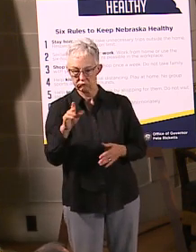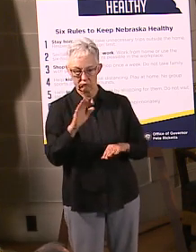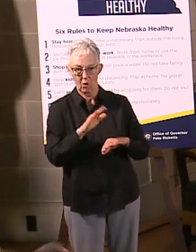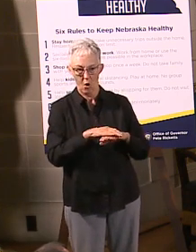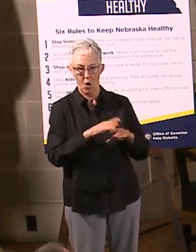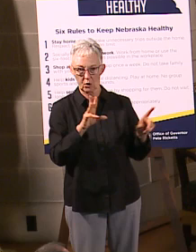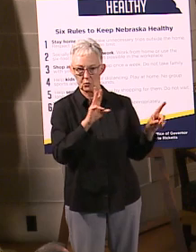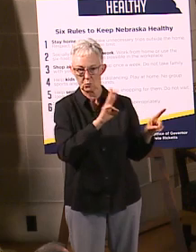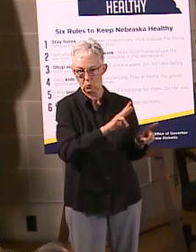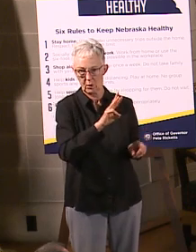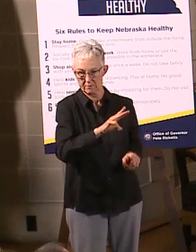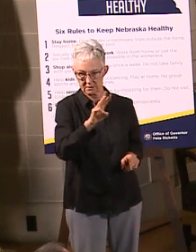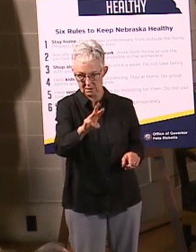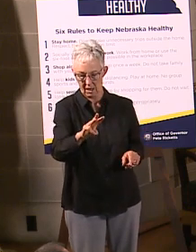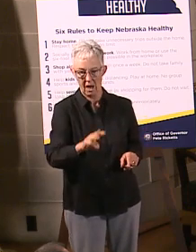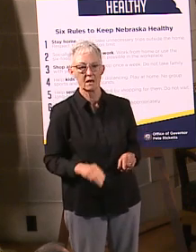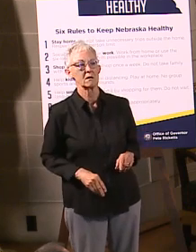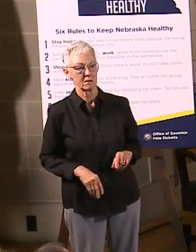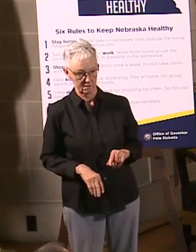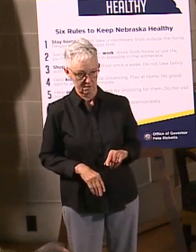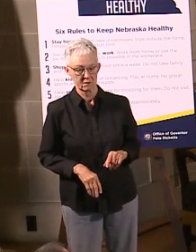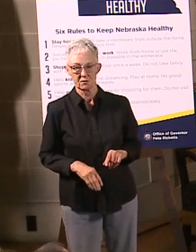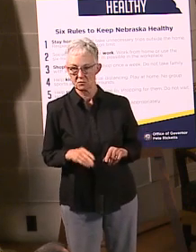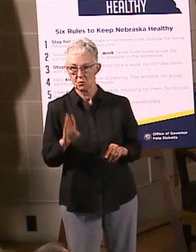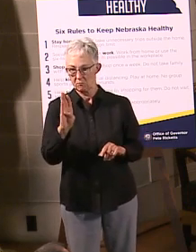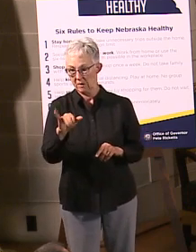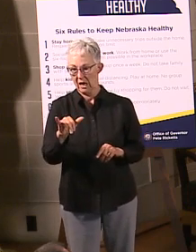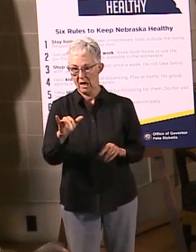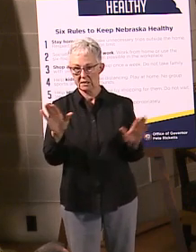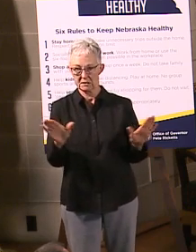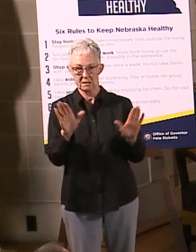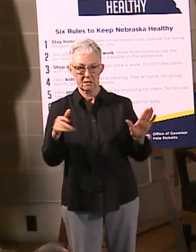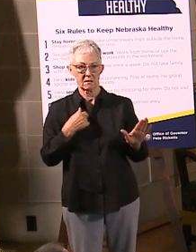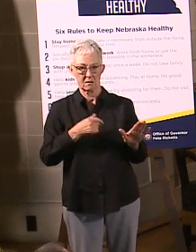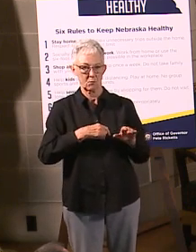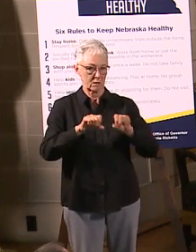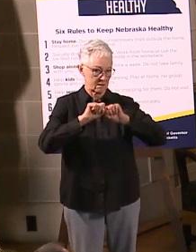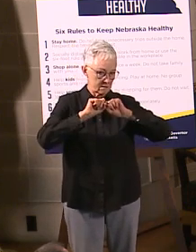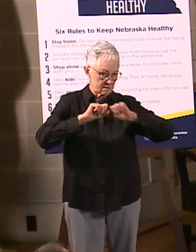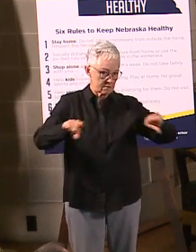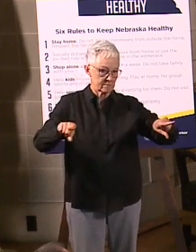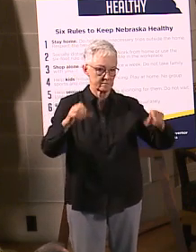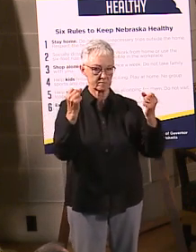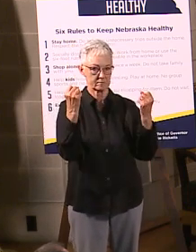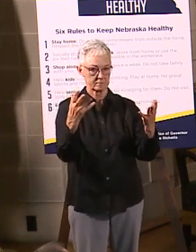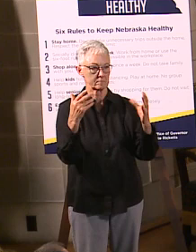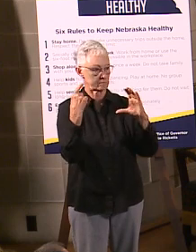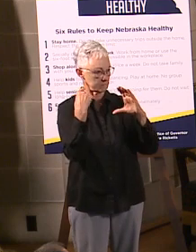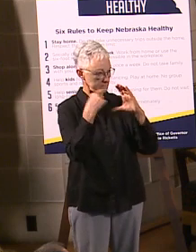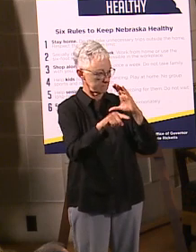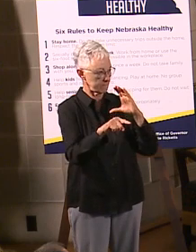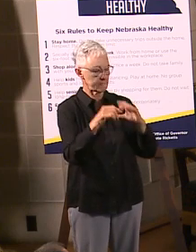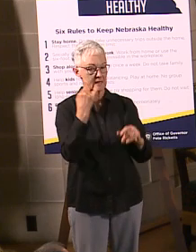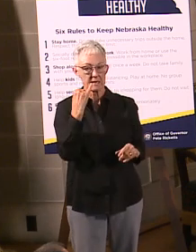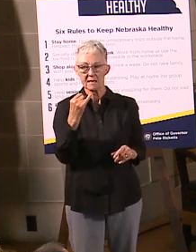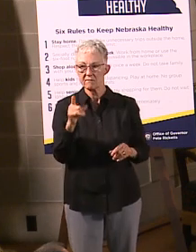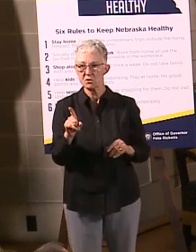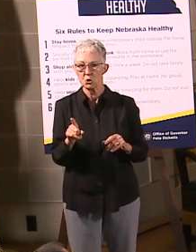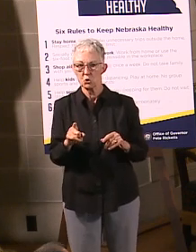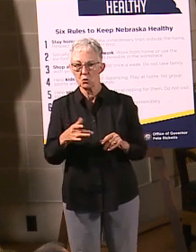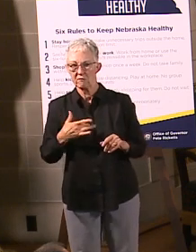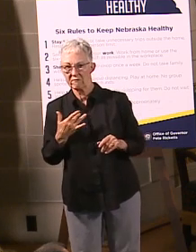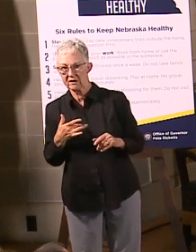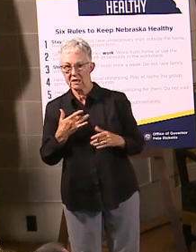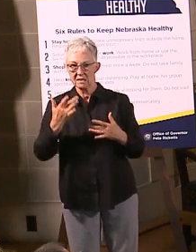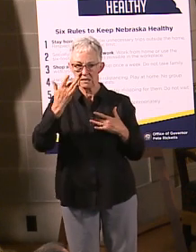165,000 assessments. So again, last Sunday we sent out a bunch of emails for people to update their assessment. If you develop symptoms, you should update